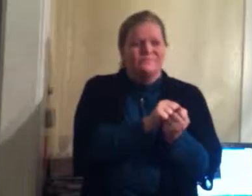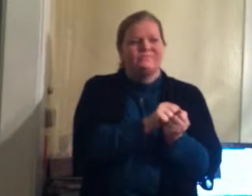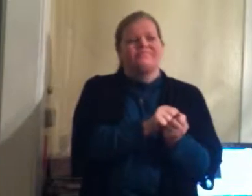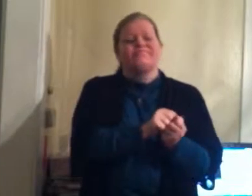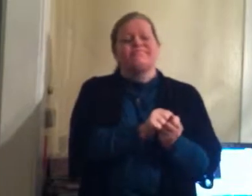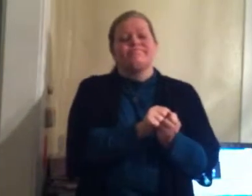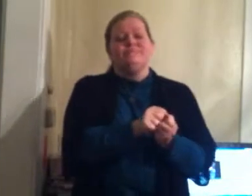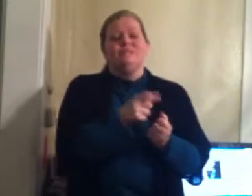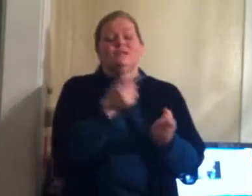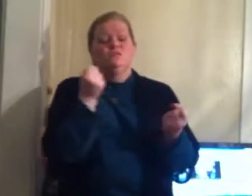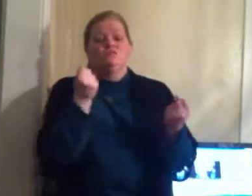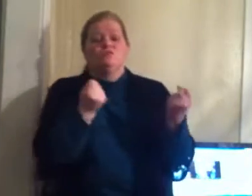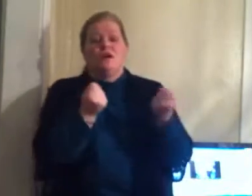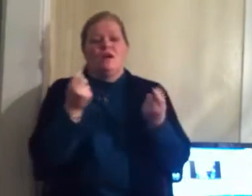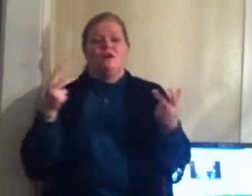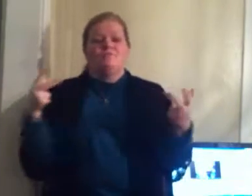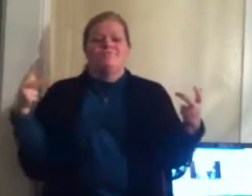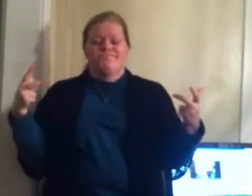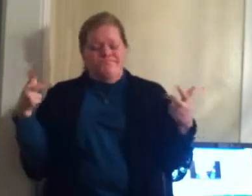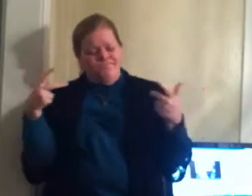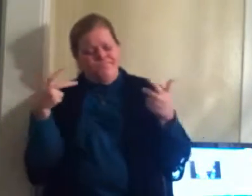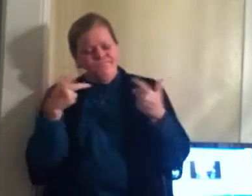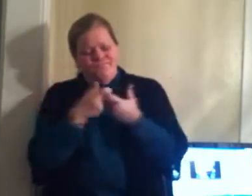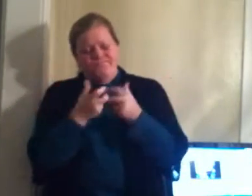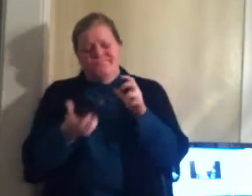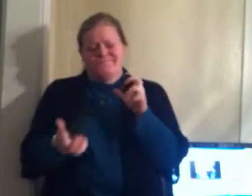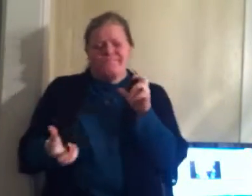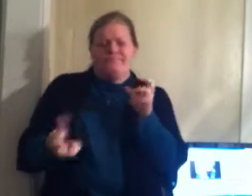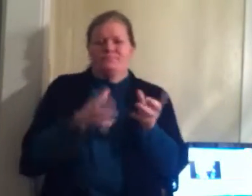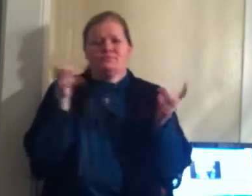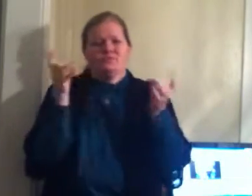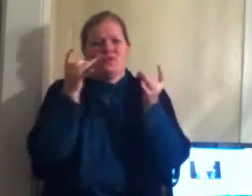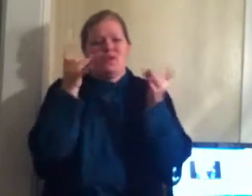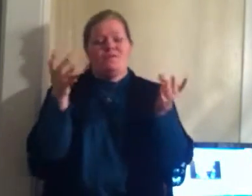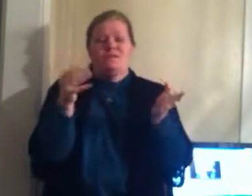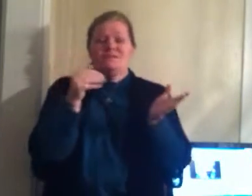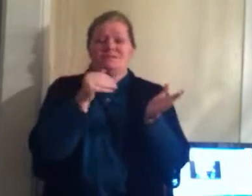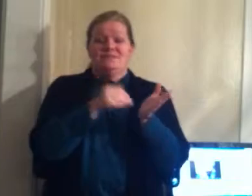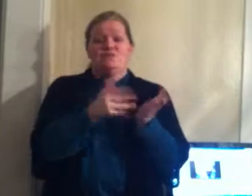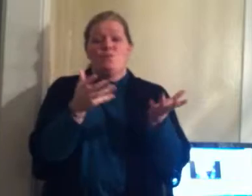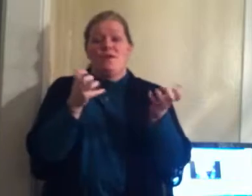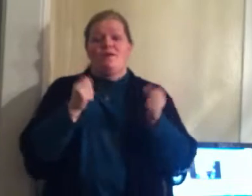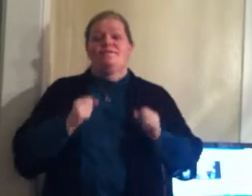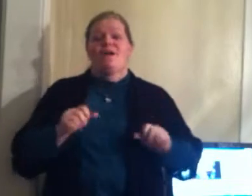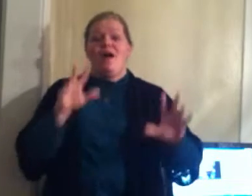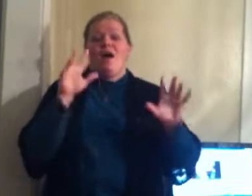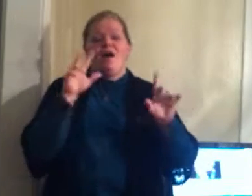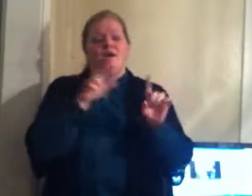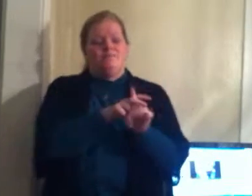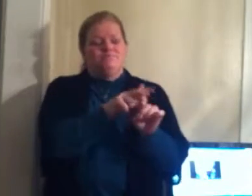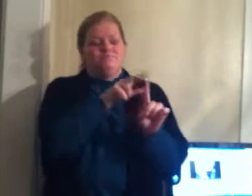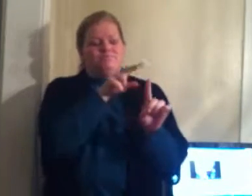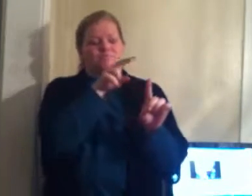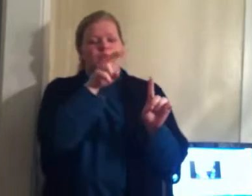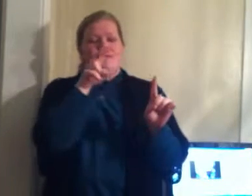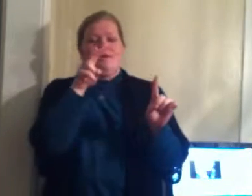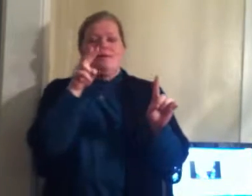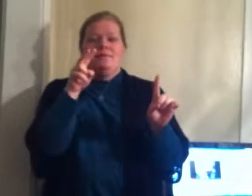He crashed so hard and practiced on the pool That's the